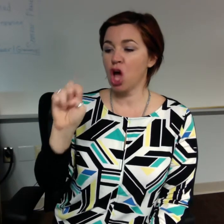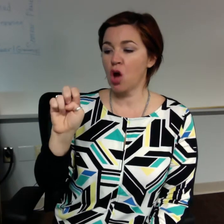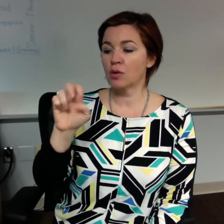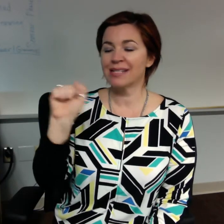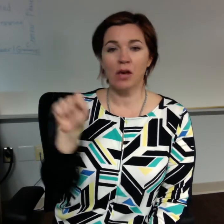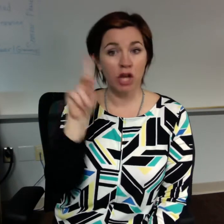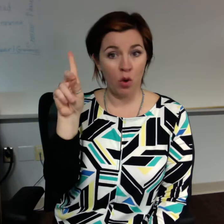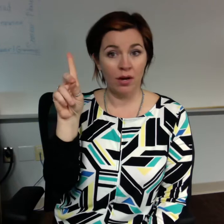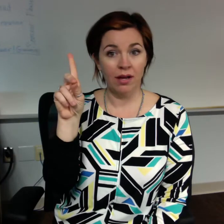States.